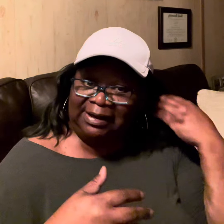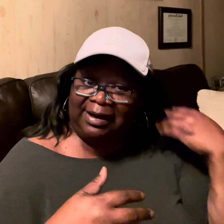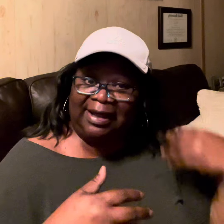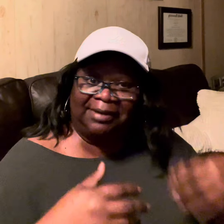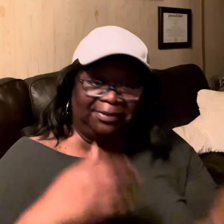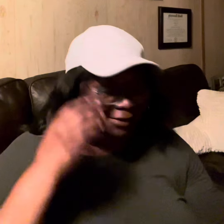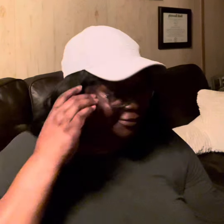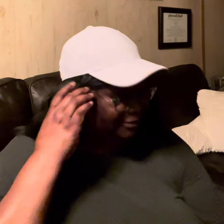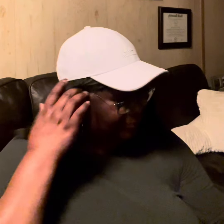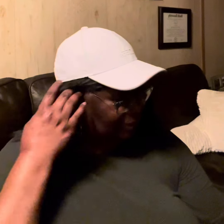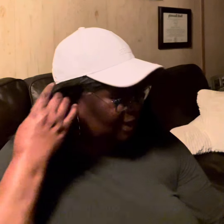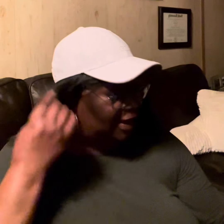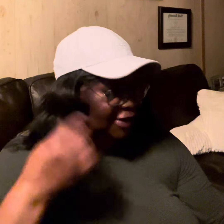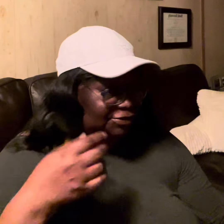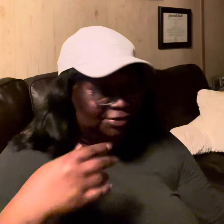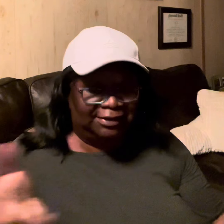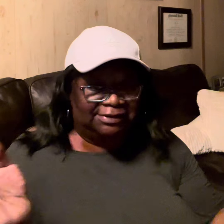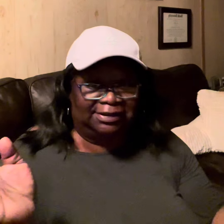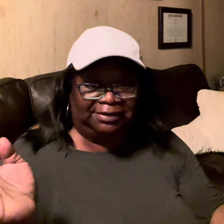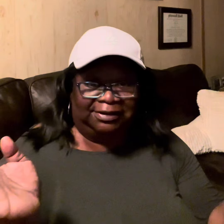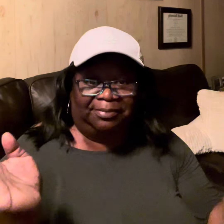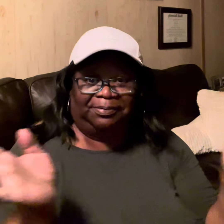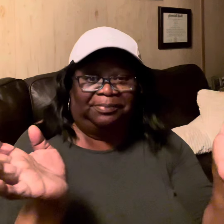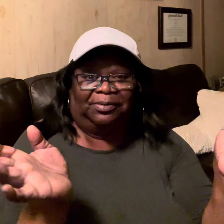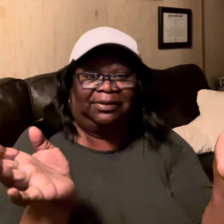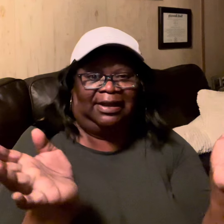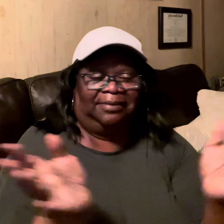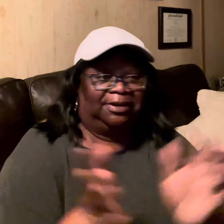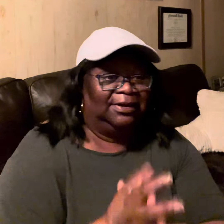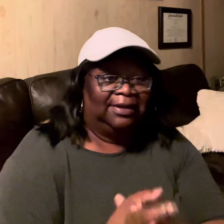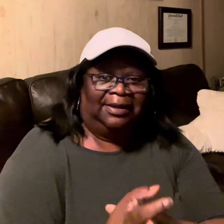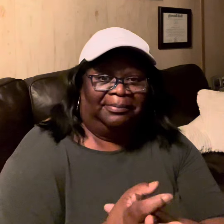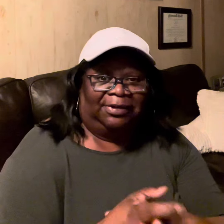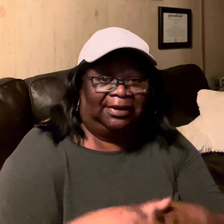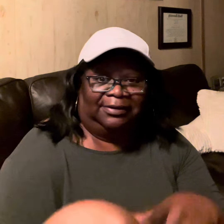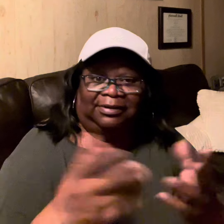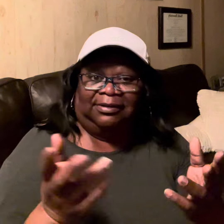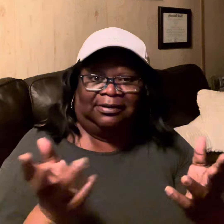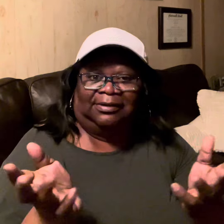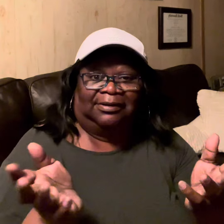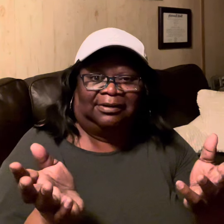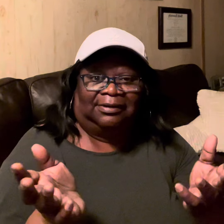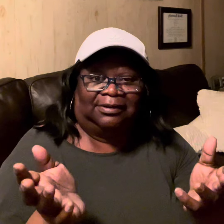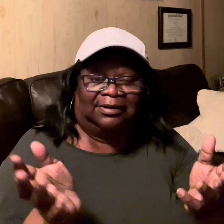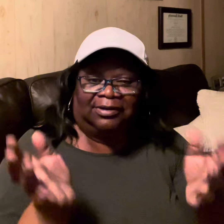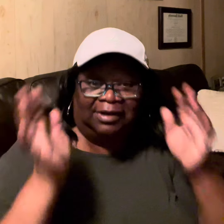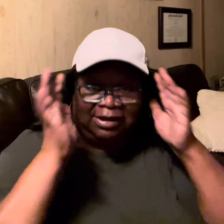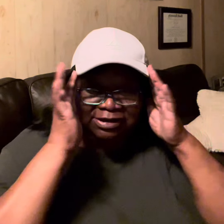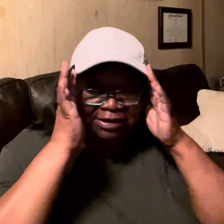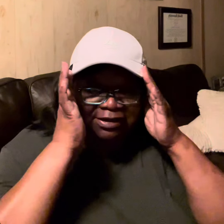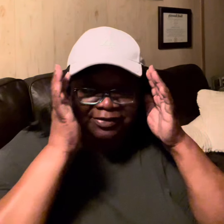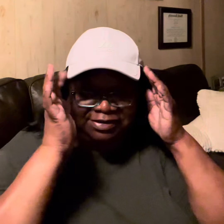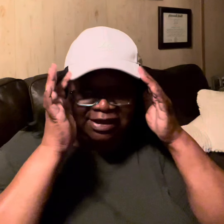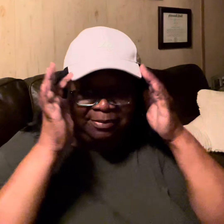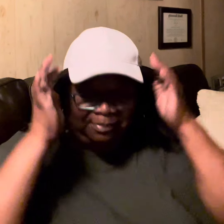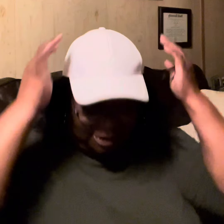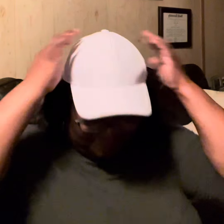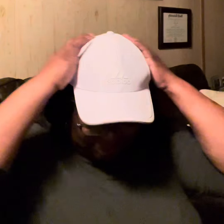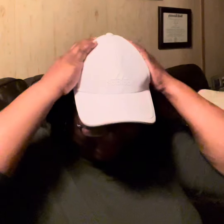like me I tried to tell Debra people would like me but you know she another salmon mouth trick